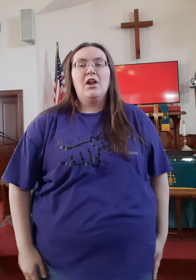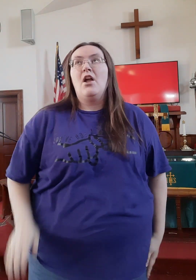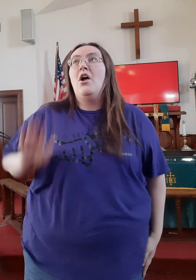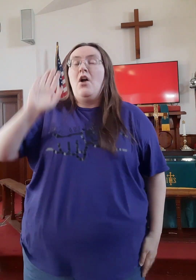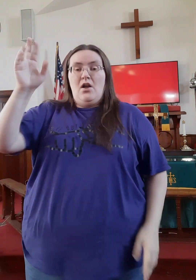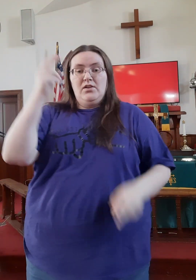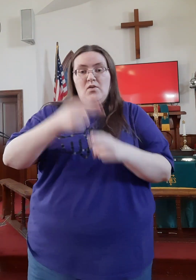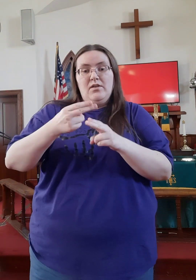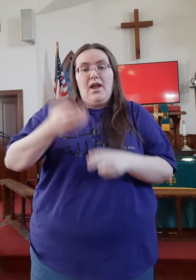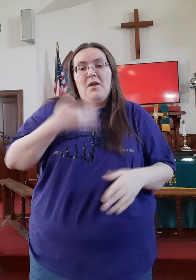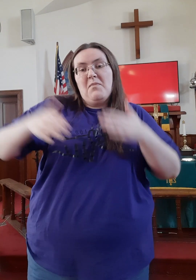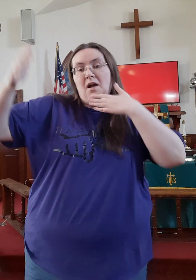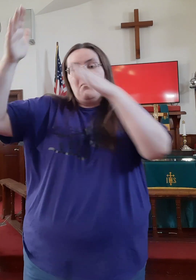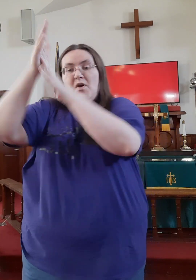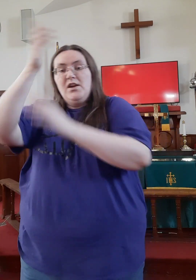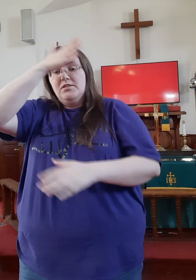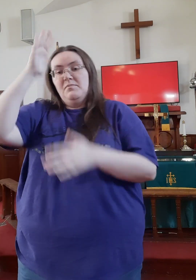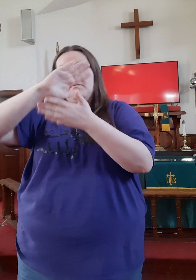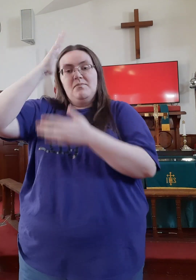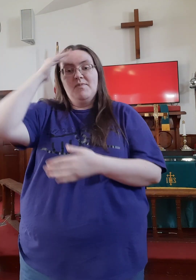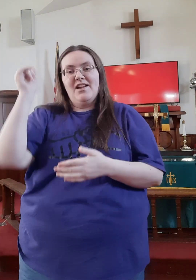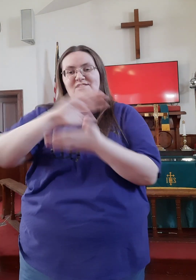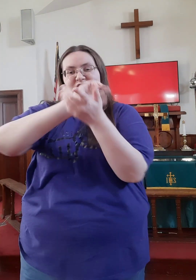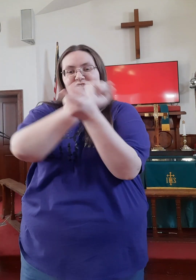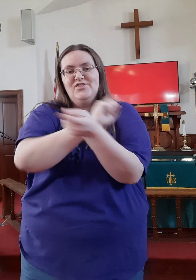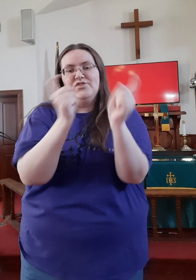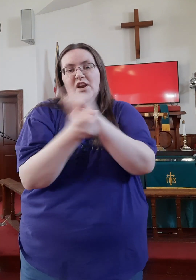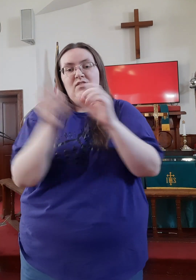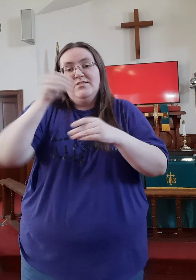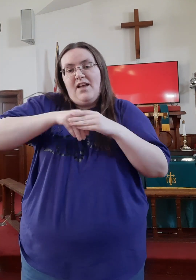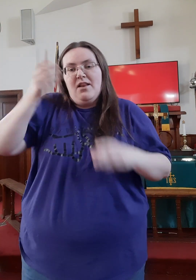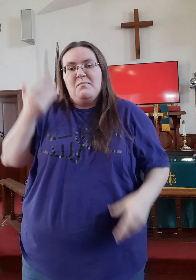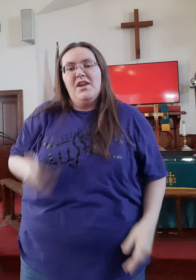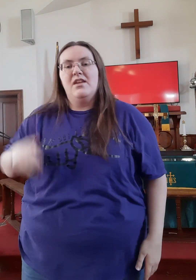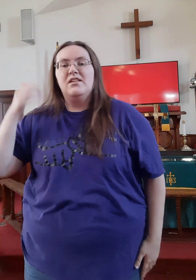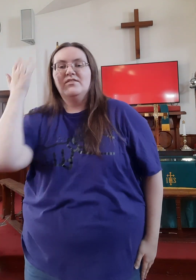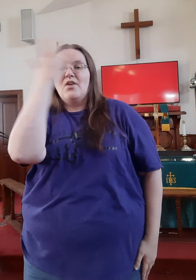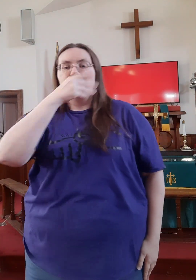You'll hear my face Because the change inside of me Because the